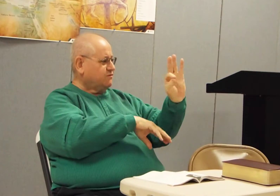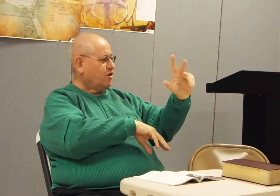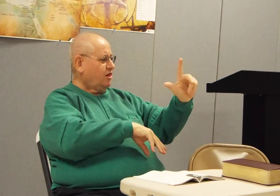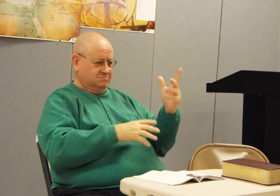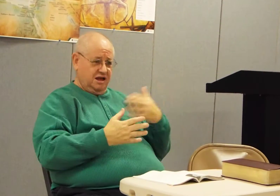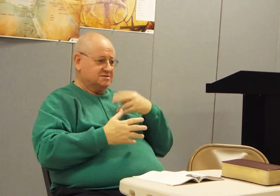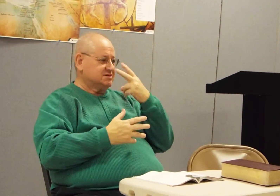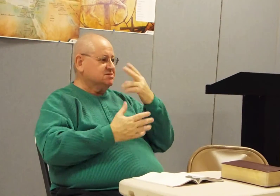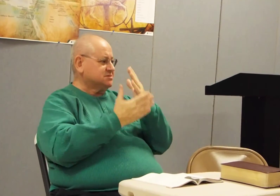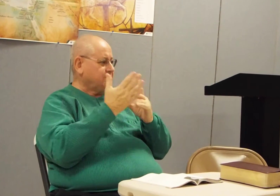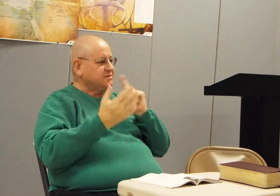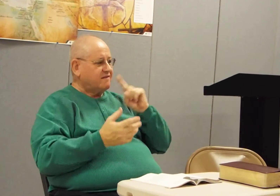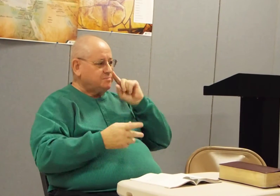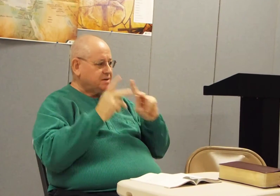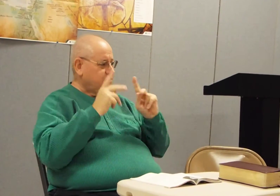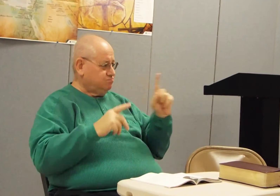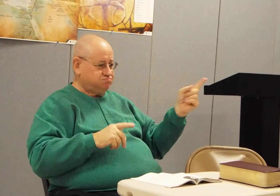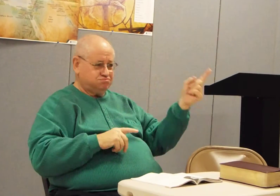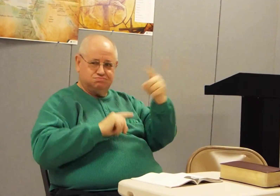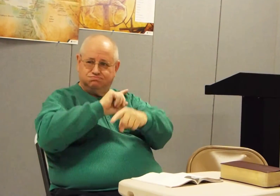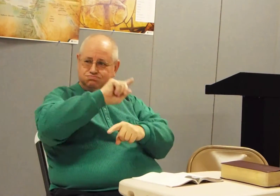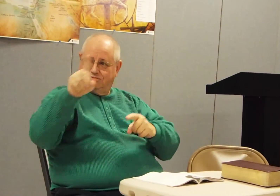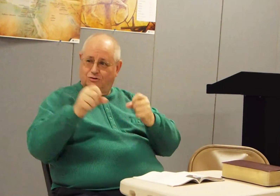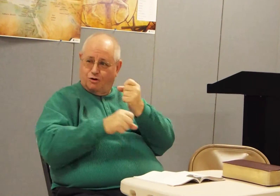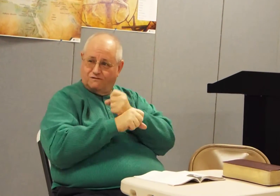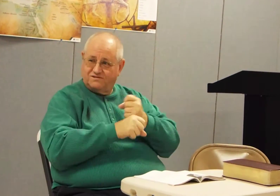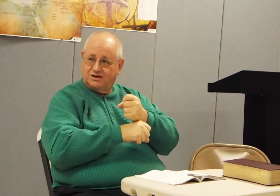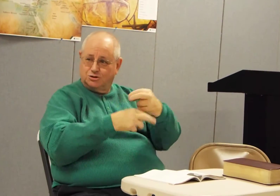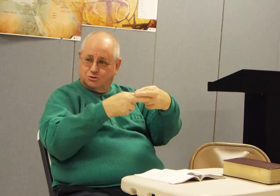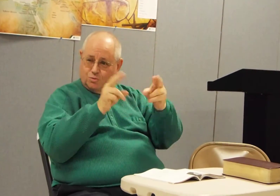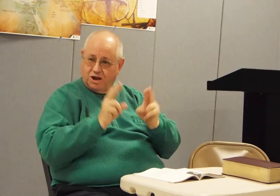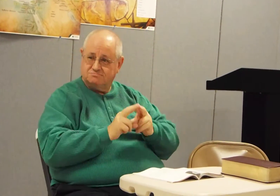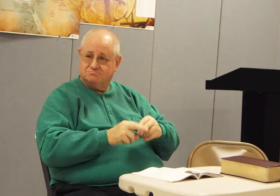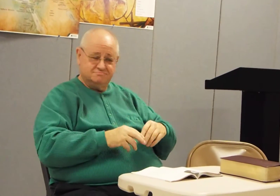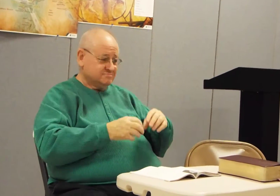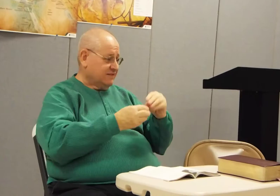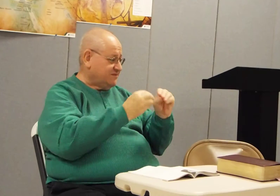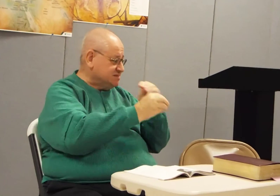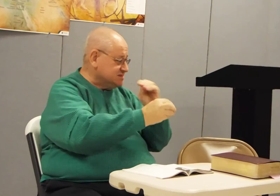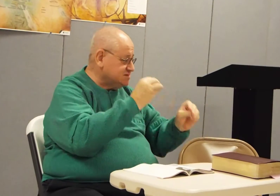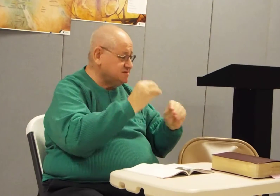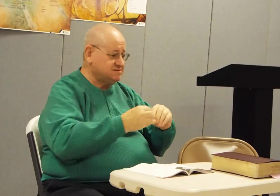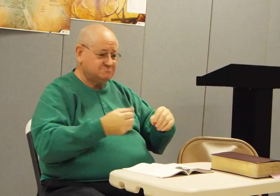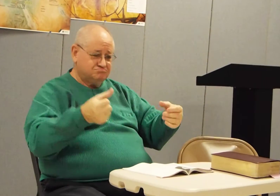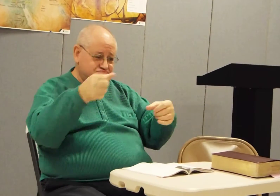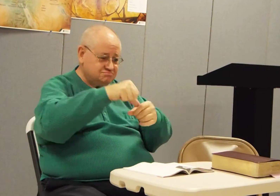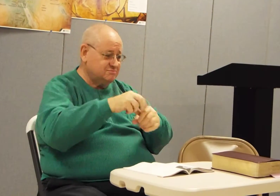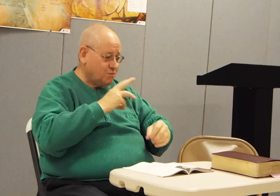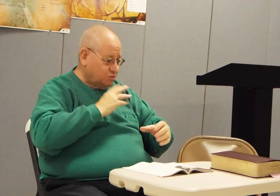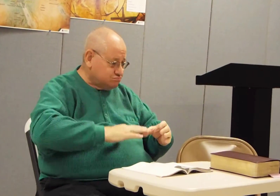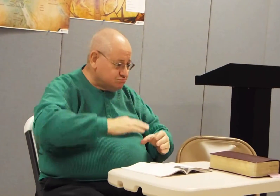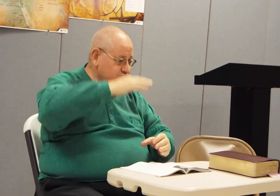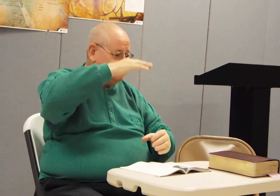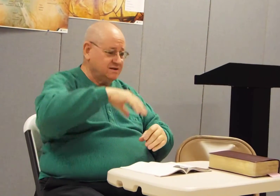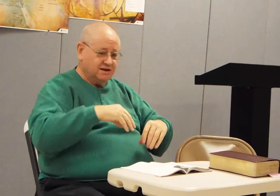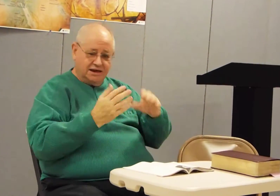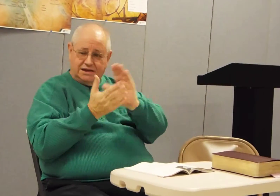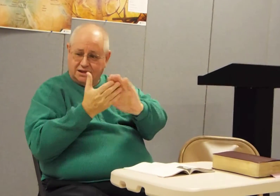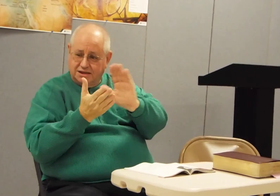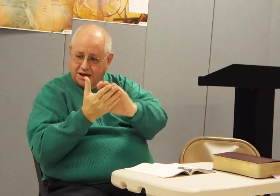We want to be useful. I see a lot of deaf people sometimes, you know, they get coffee or they get donuts or they fill the